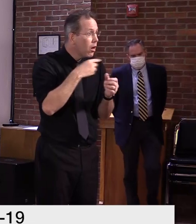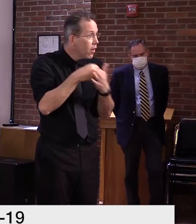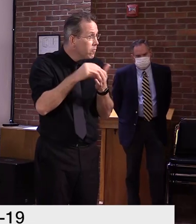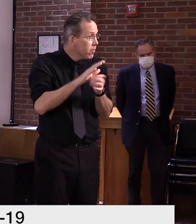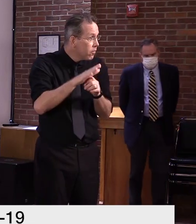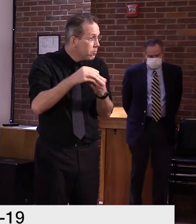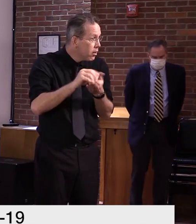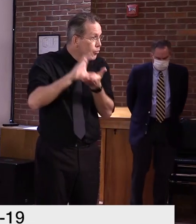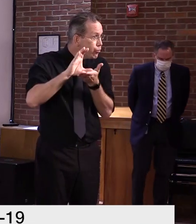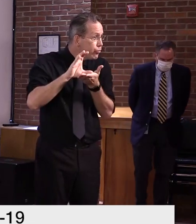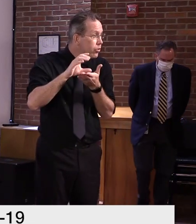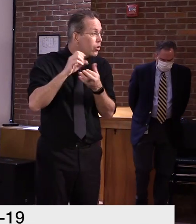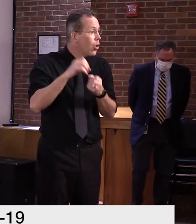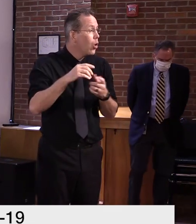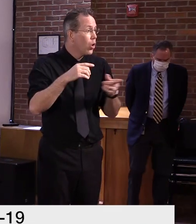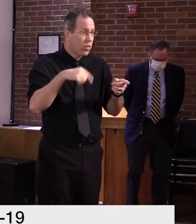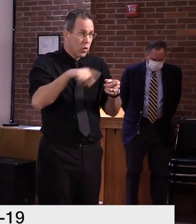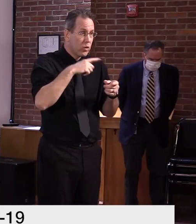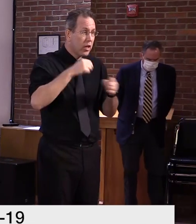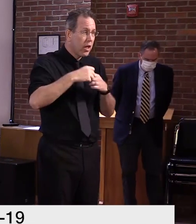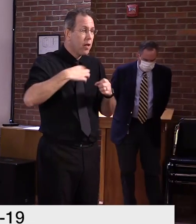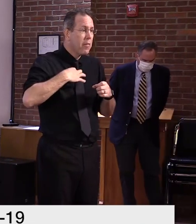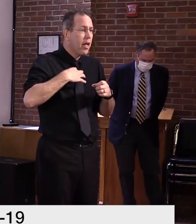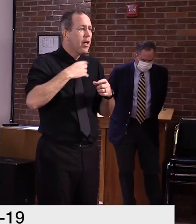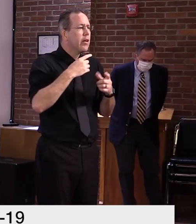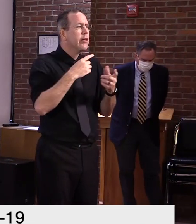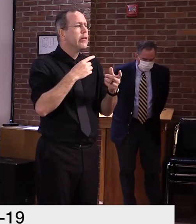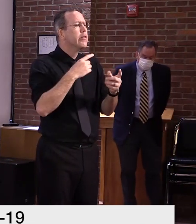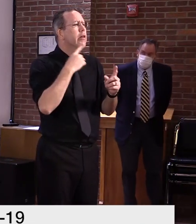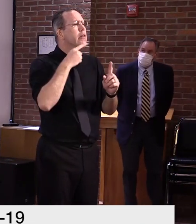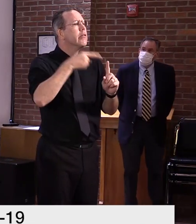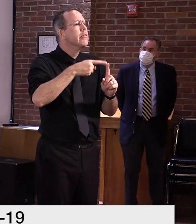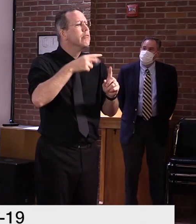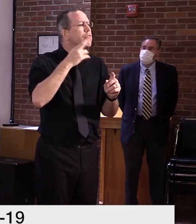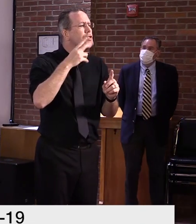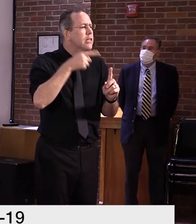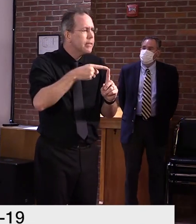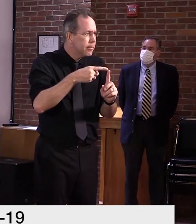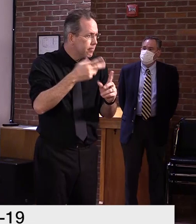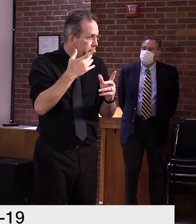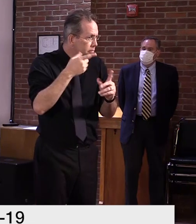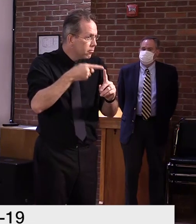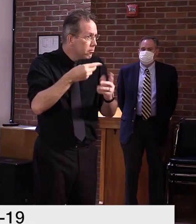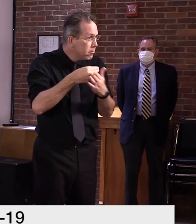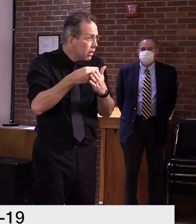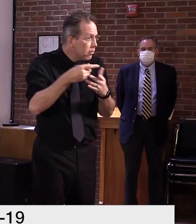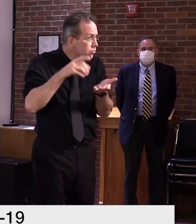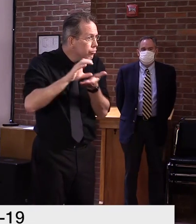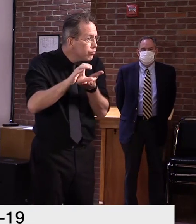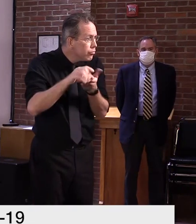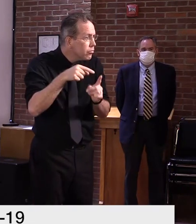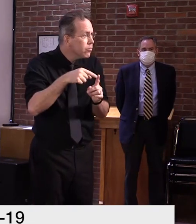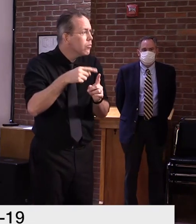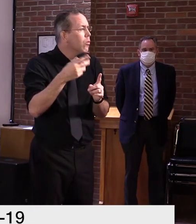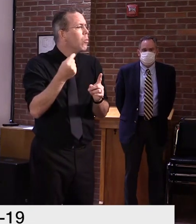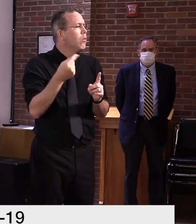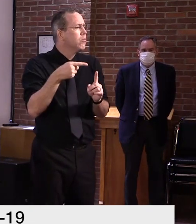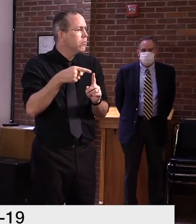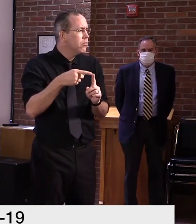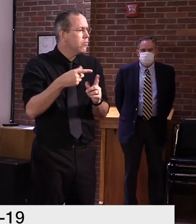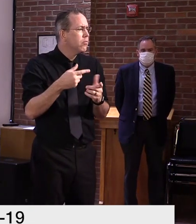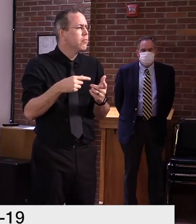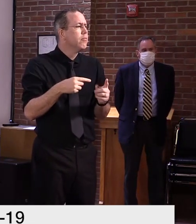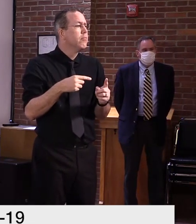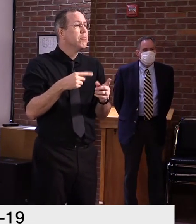system, um, that we're still working through. Um, and, uh, people are calling our call center to resolve those issues. It